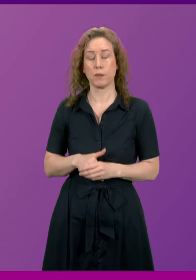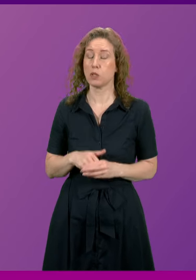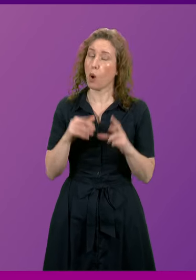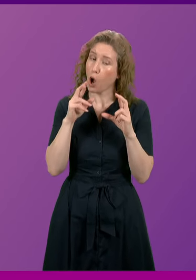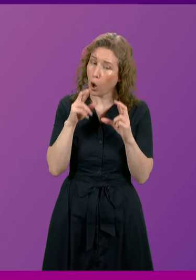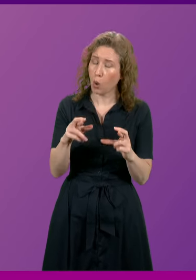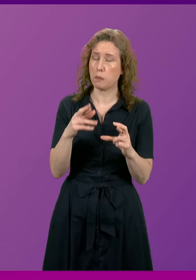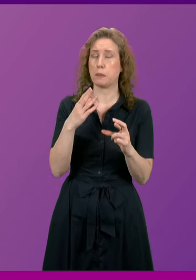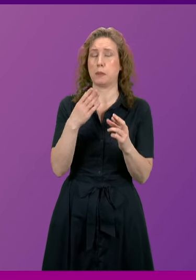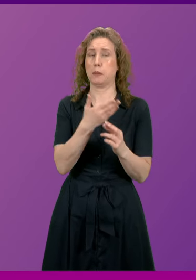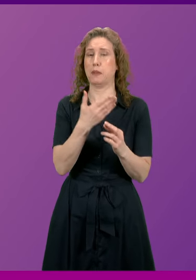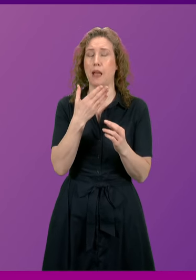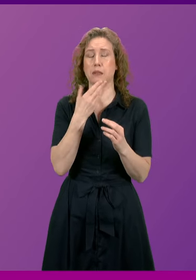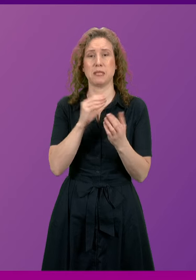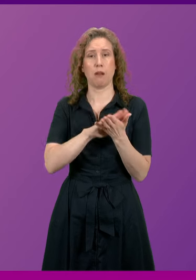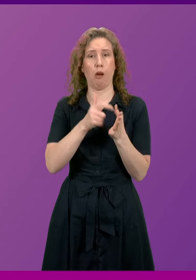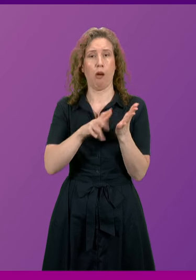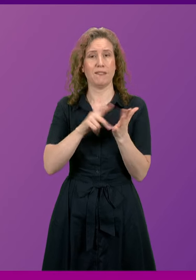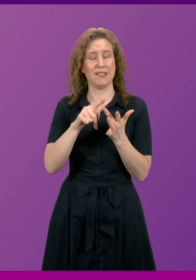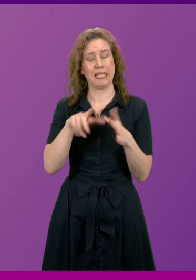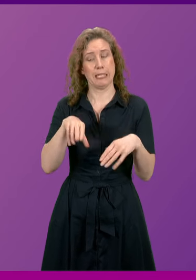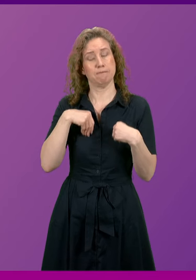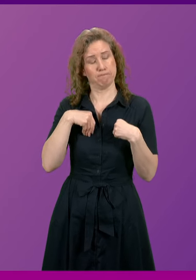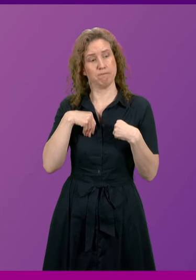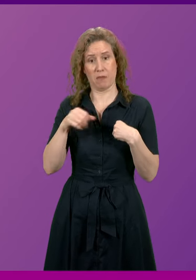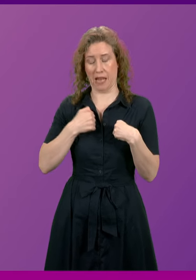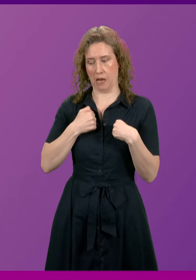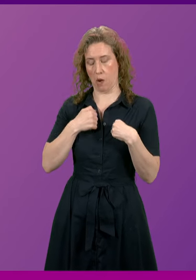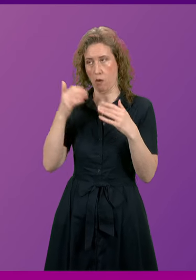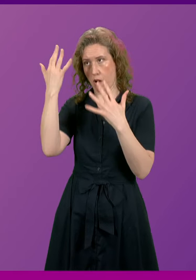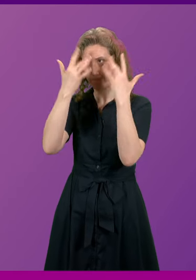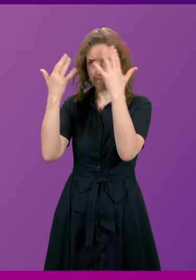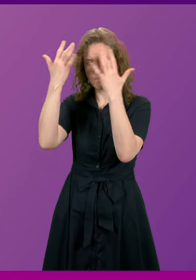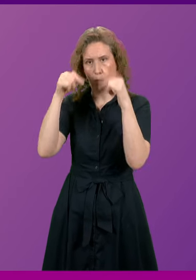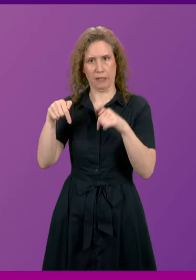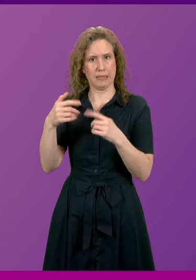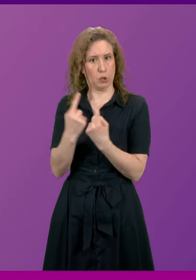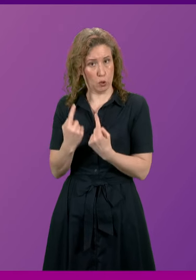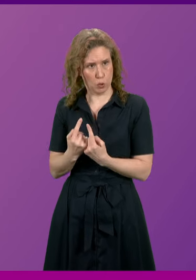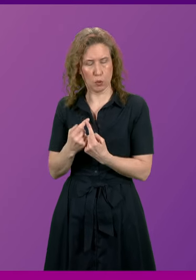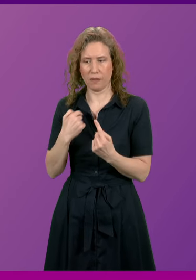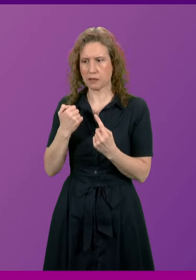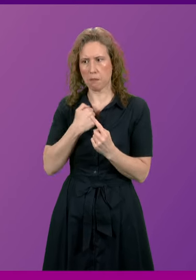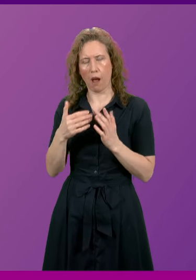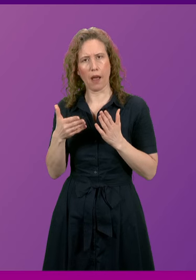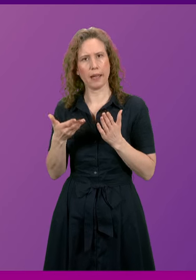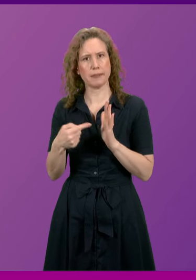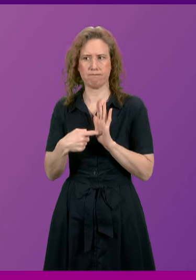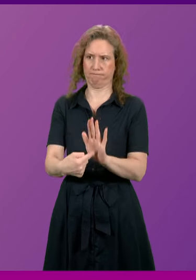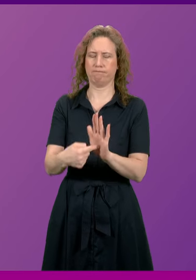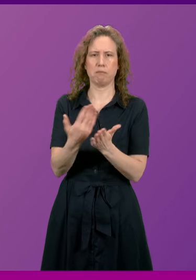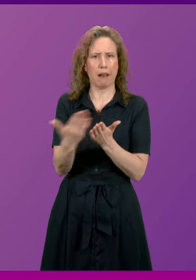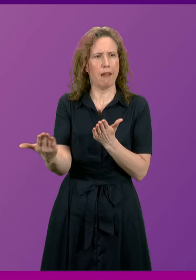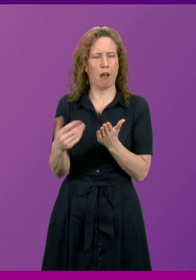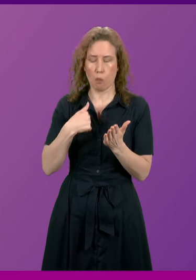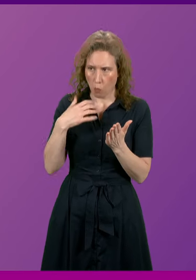hope Mr Harvey takes from that the direction of my thinking on this matter and my desire to do